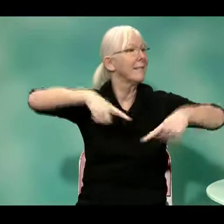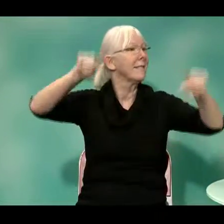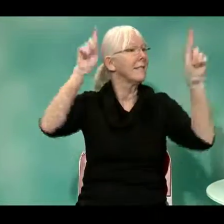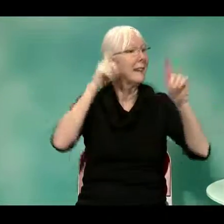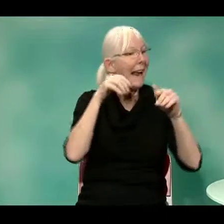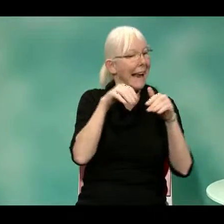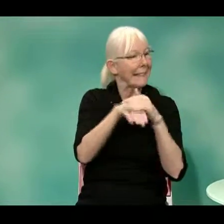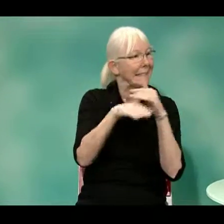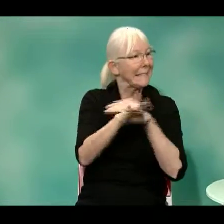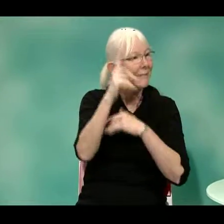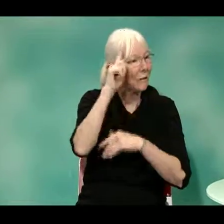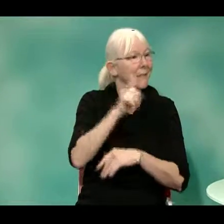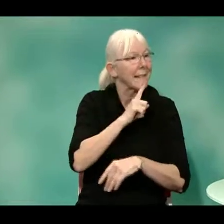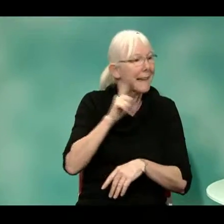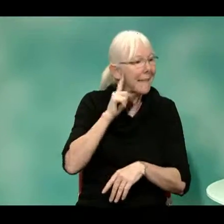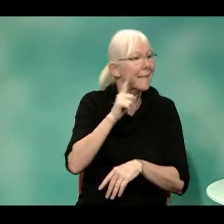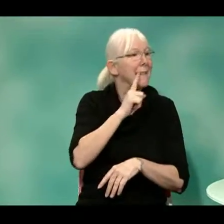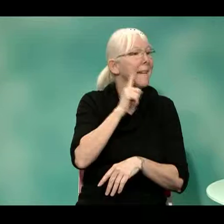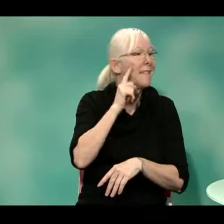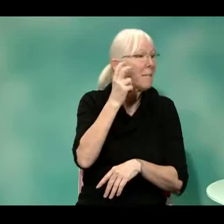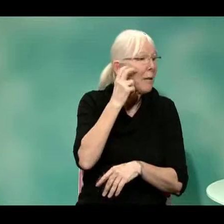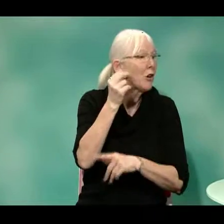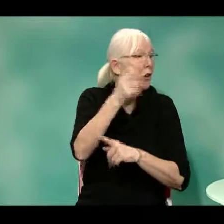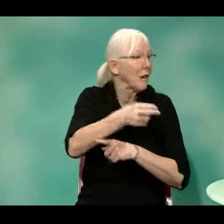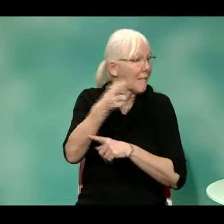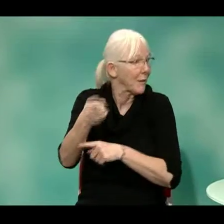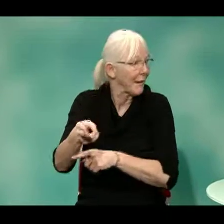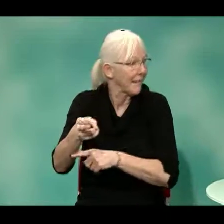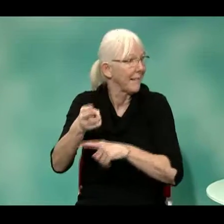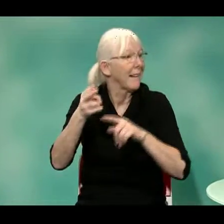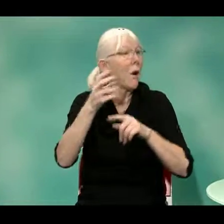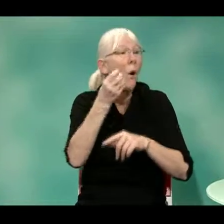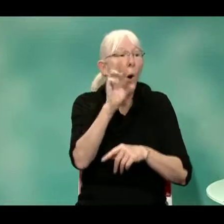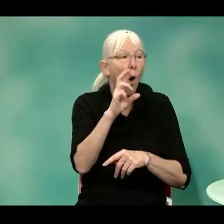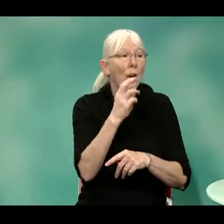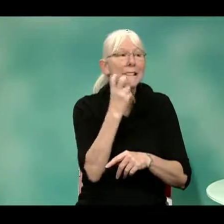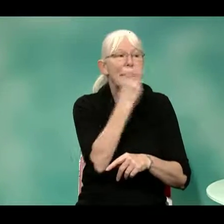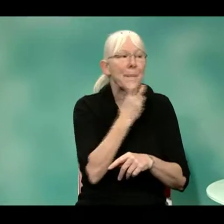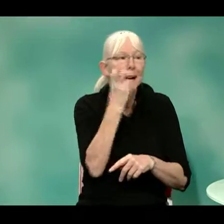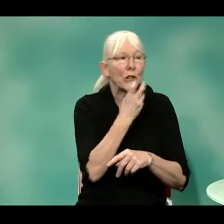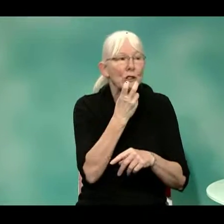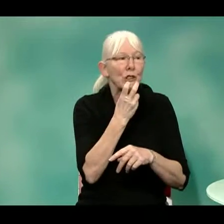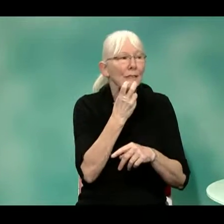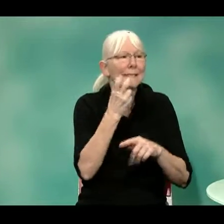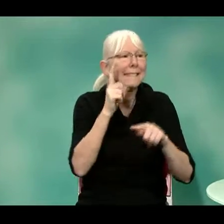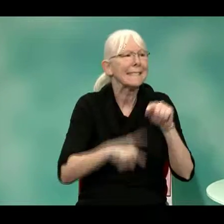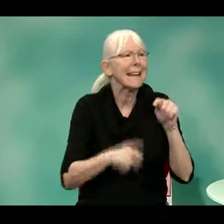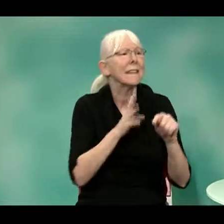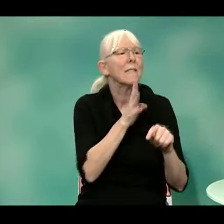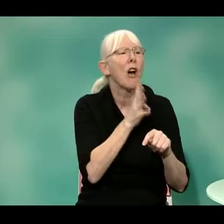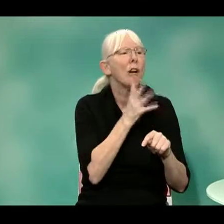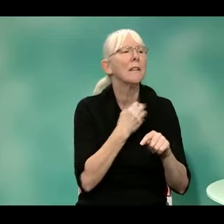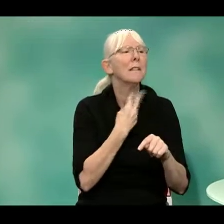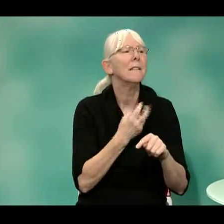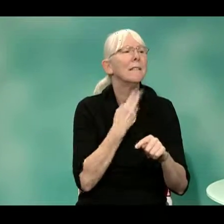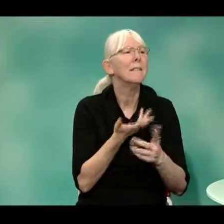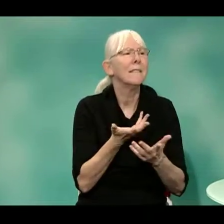can, so now we can actually text 911. So this is for deaf, deaf-blind and hard-of-hearing individuals or people who can't speak.